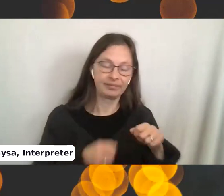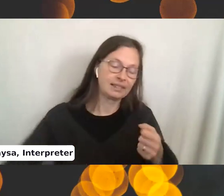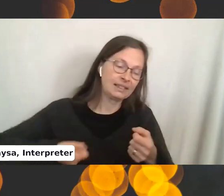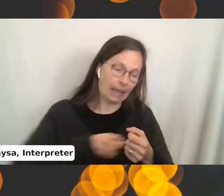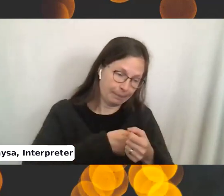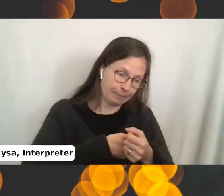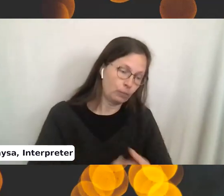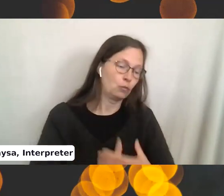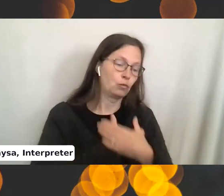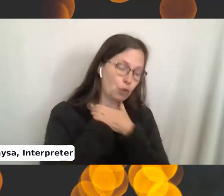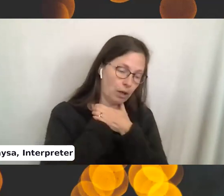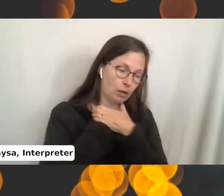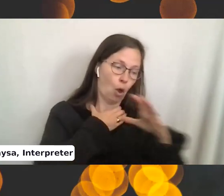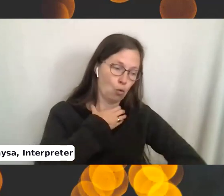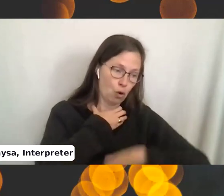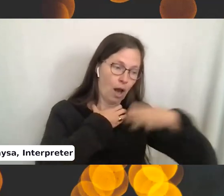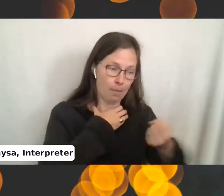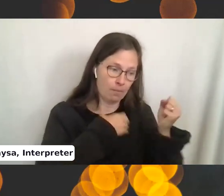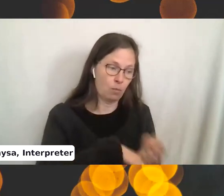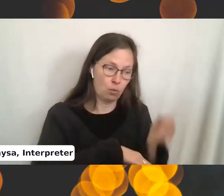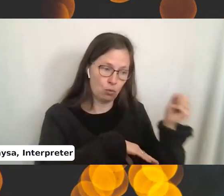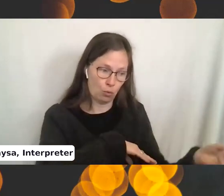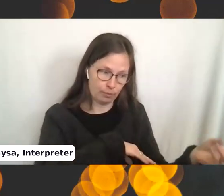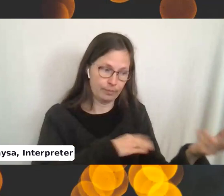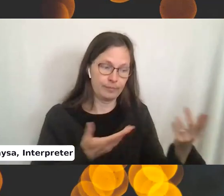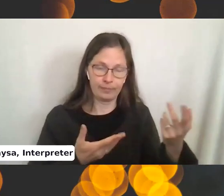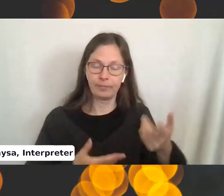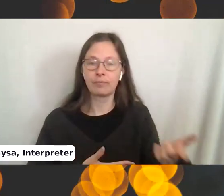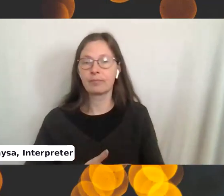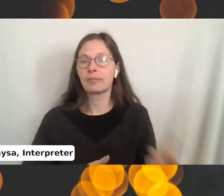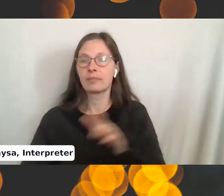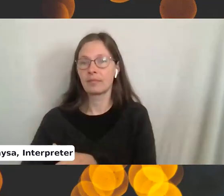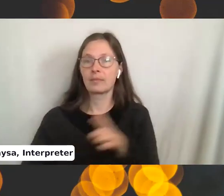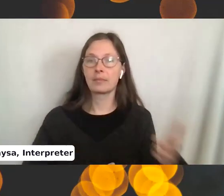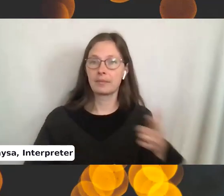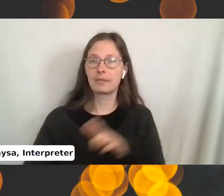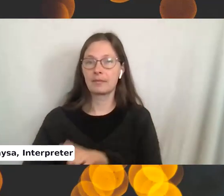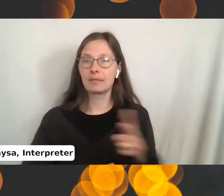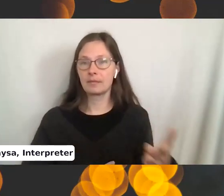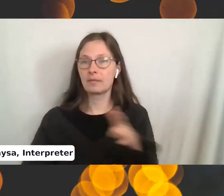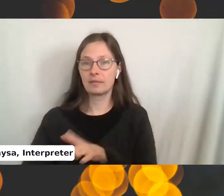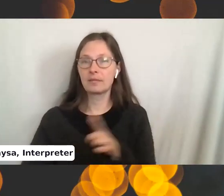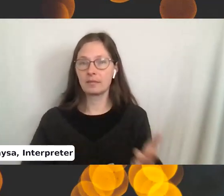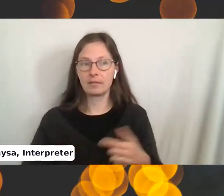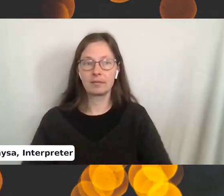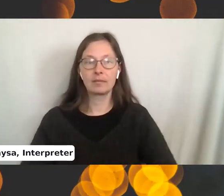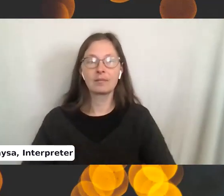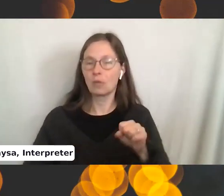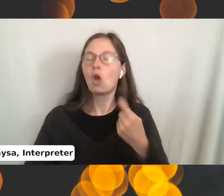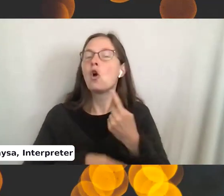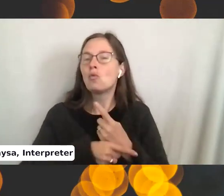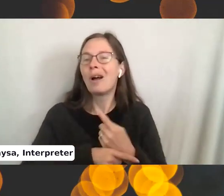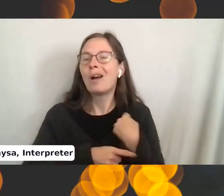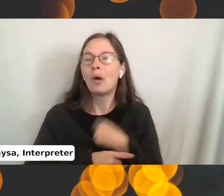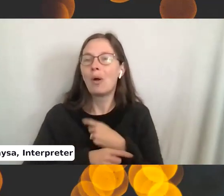Stabbing, strangling, ripping out guts, throwing it off a cliff. So it's just back and forth. Yeah, we're throwing the cliff off